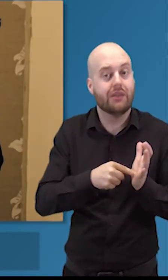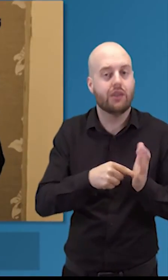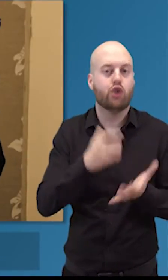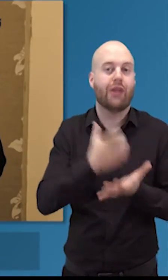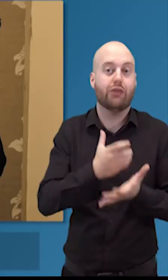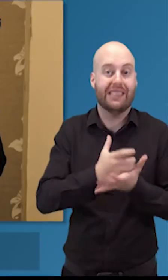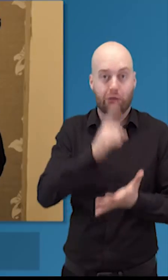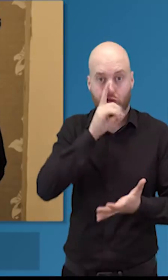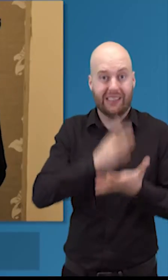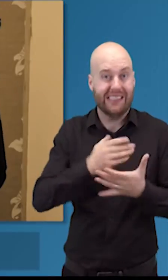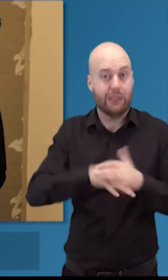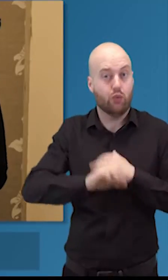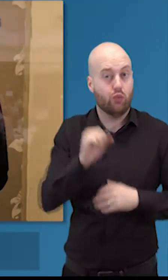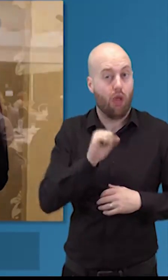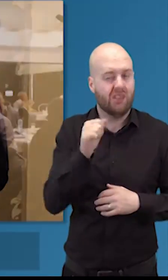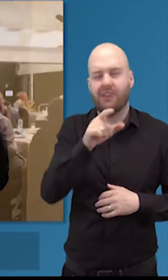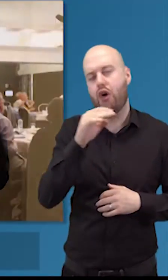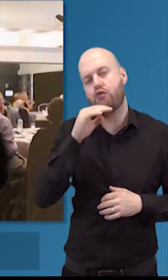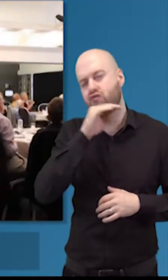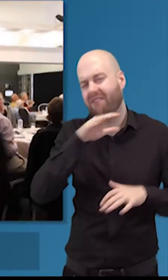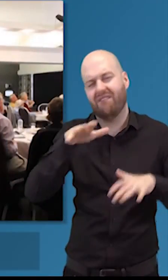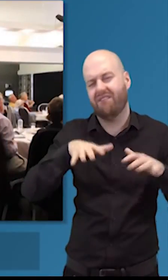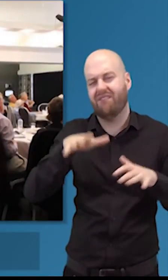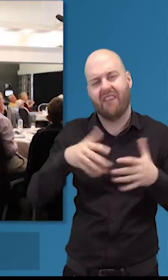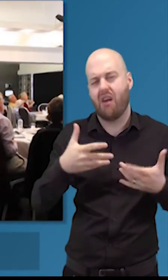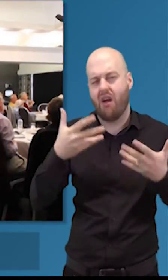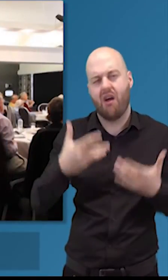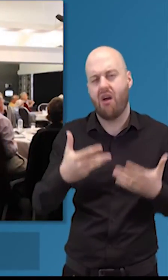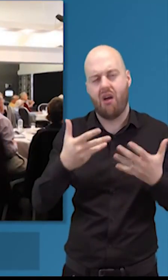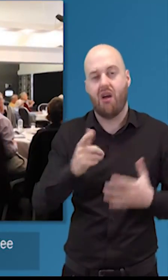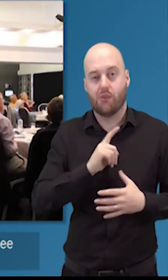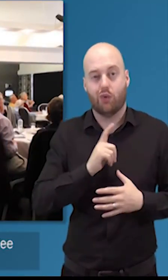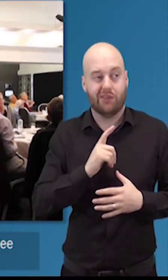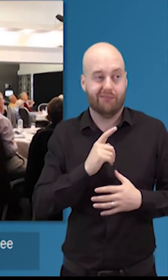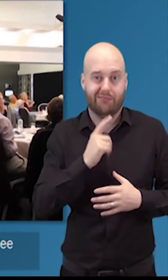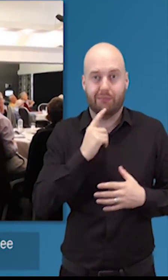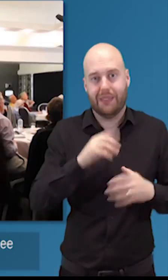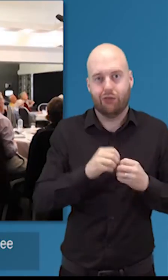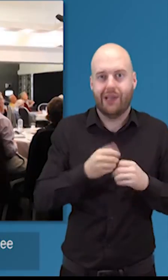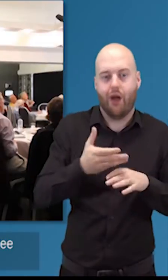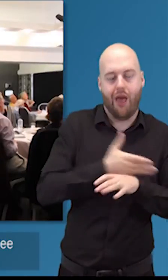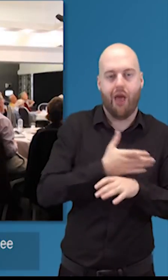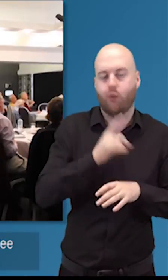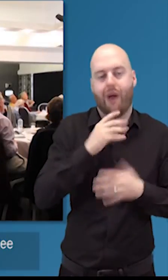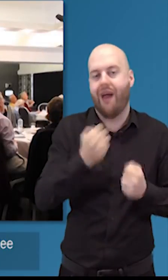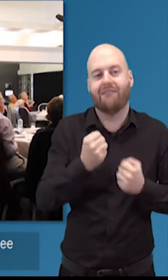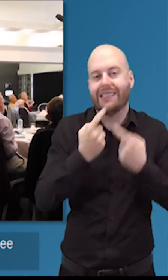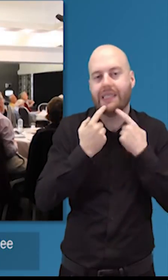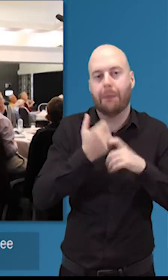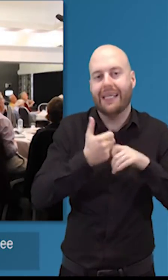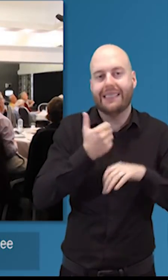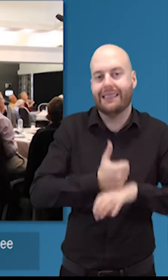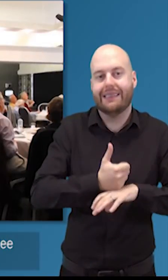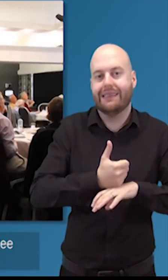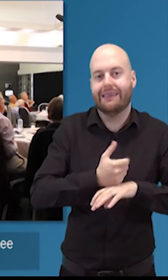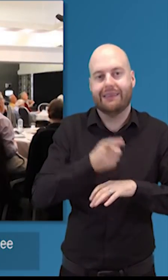000 charity trustees in scotland and that's a very rough figure because as we talked about earlier we don't have a trustee database so